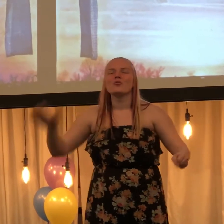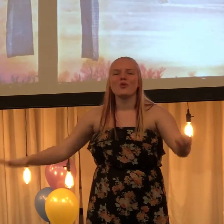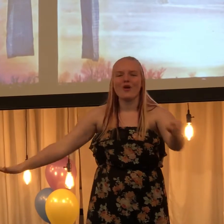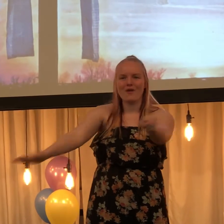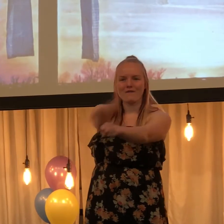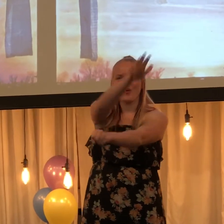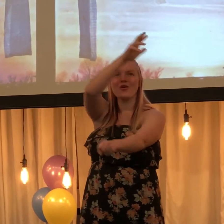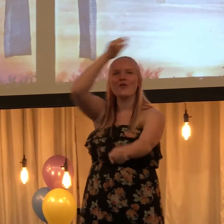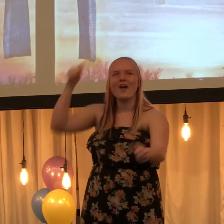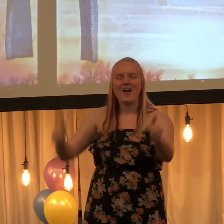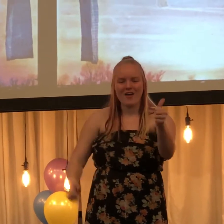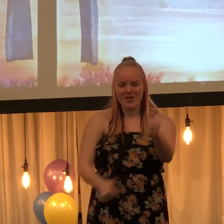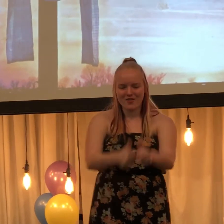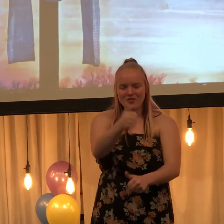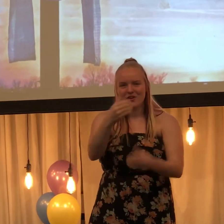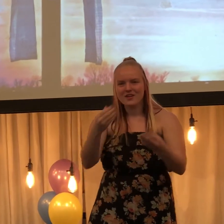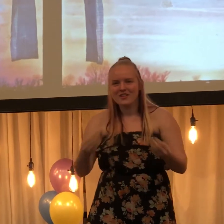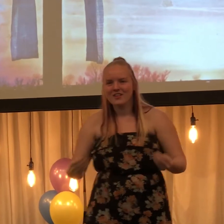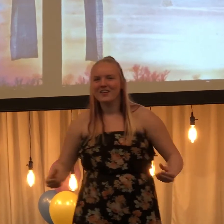cover everything